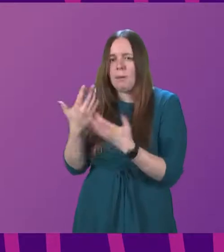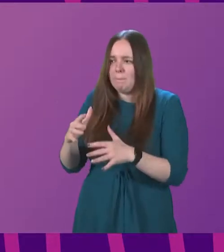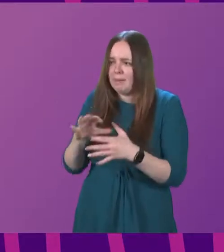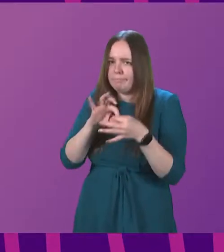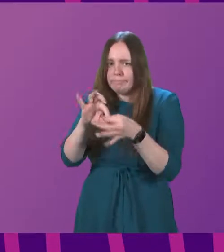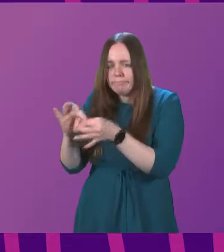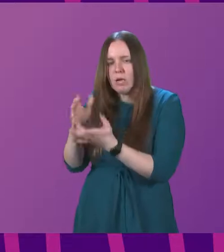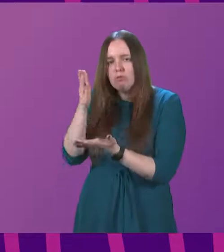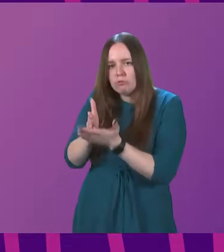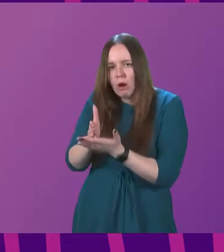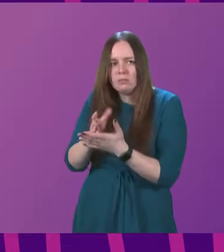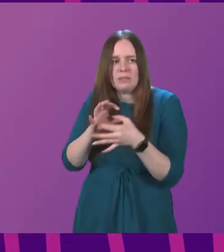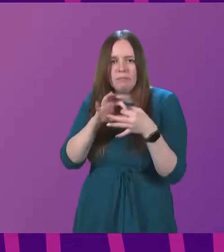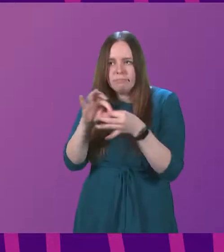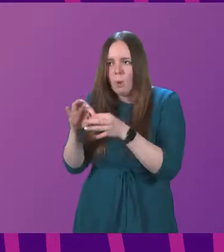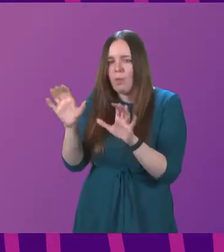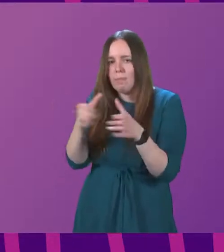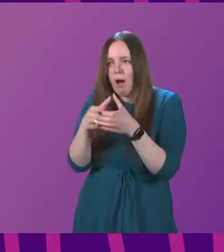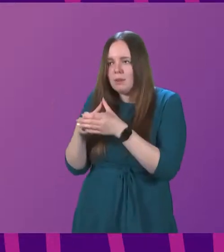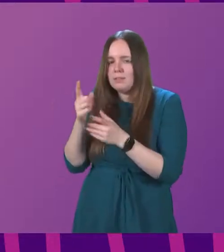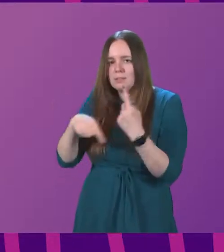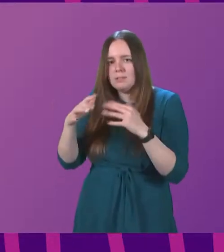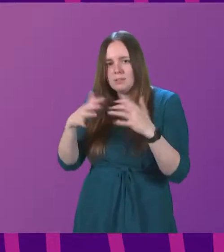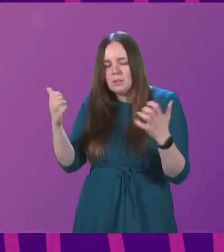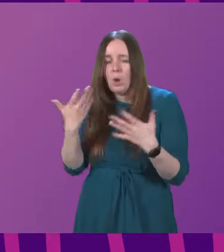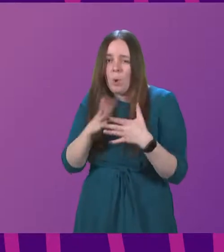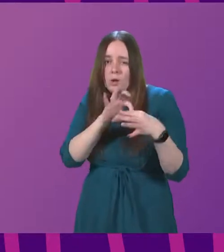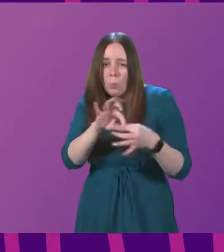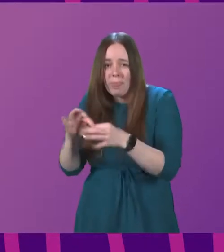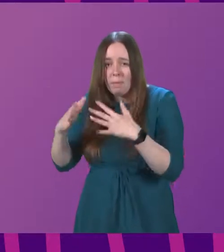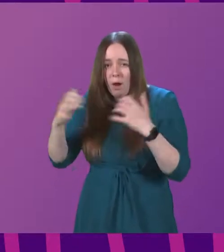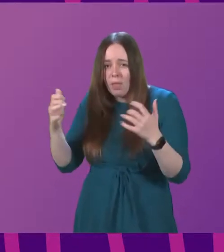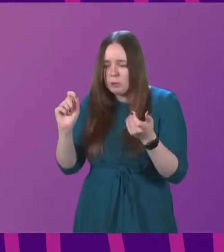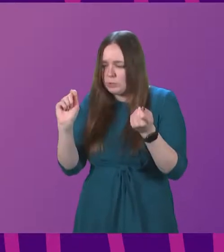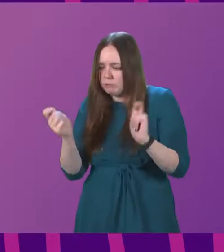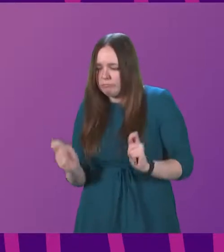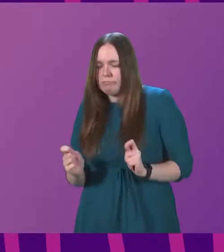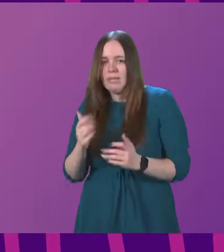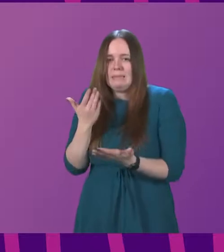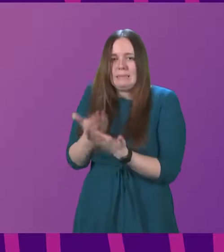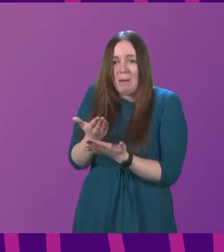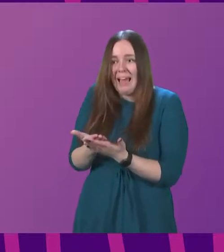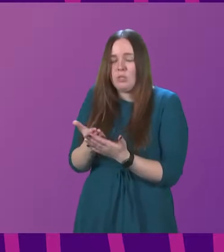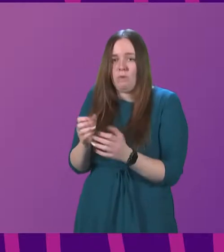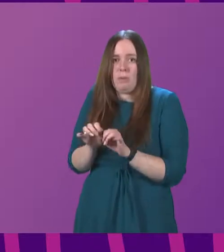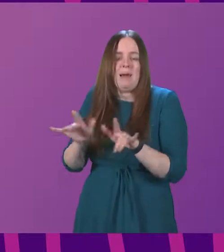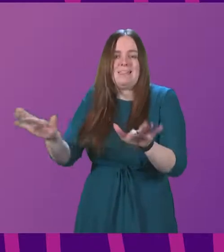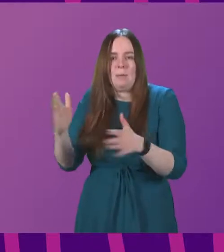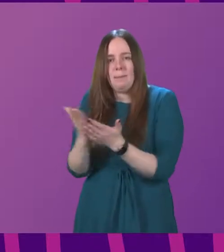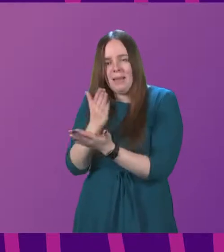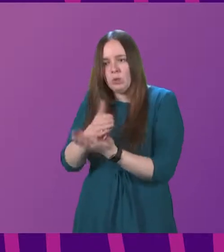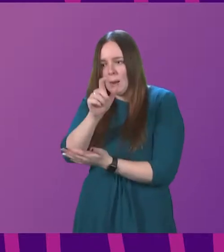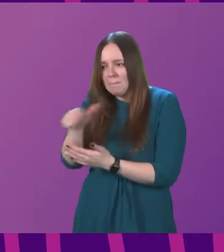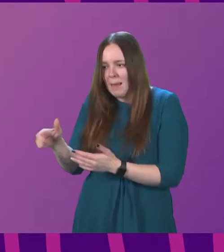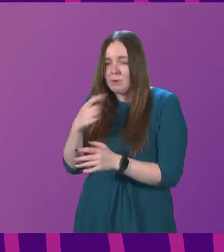relationships with parties across the chamber. He worked with Parliament to adapt to the early demands of the pandemic and ensure that members could continue